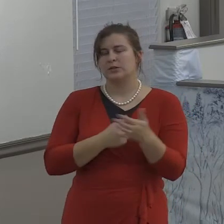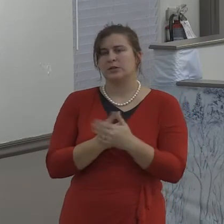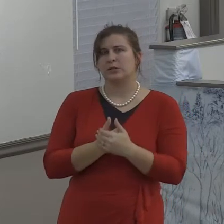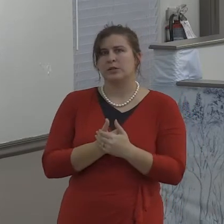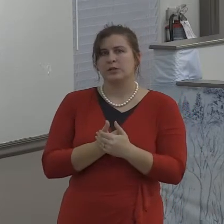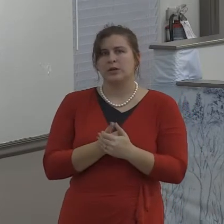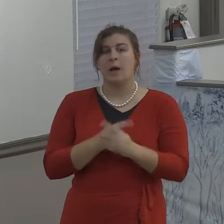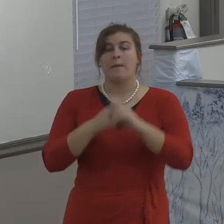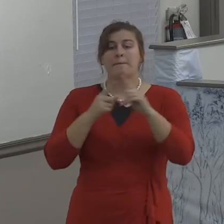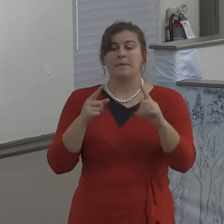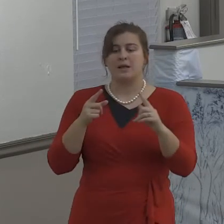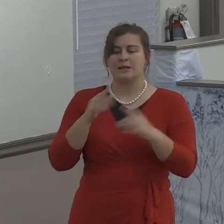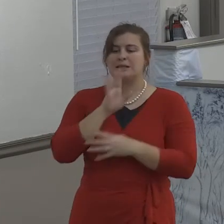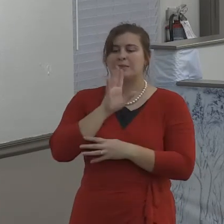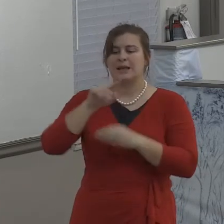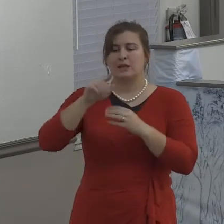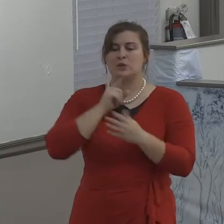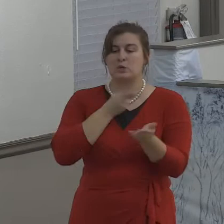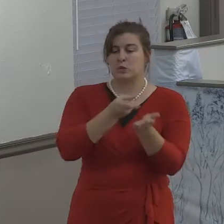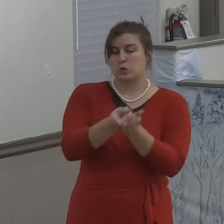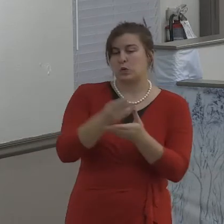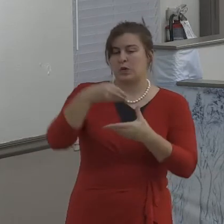gifts of edification.